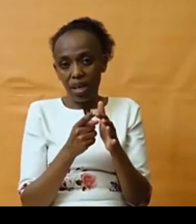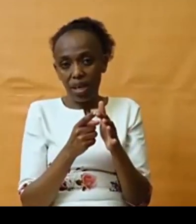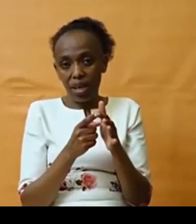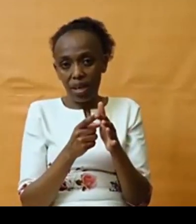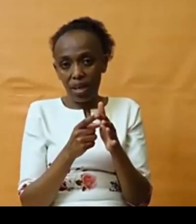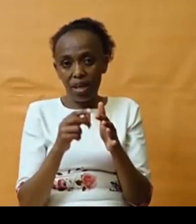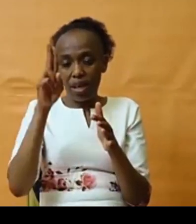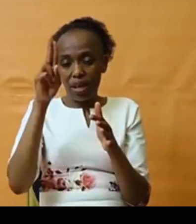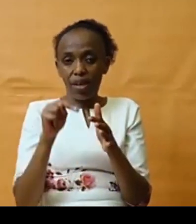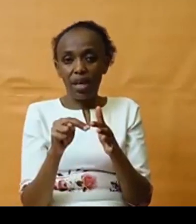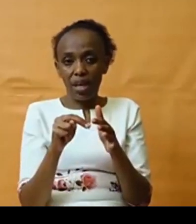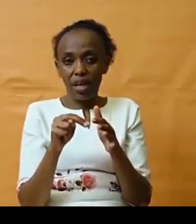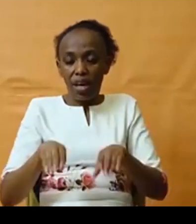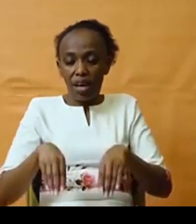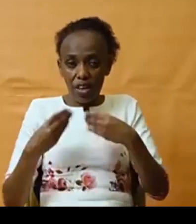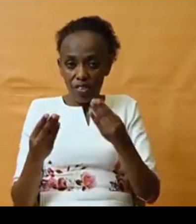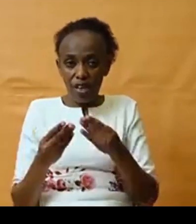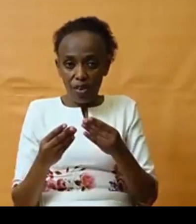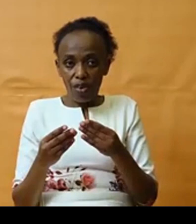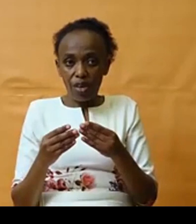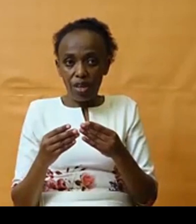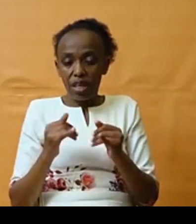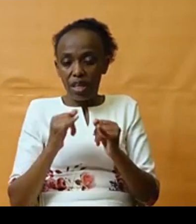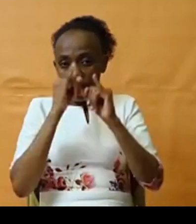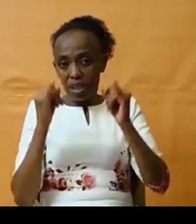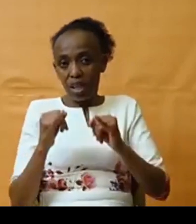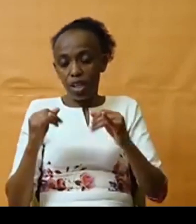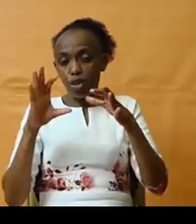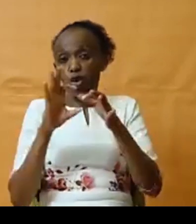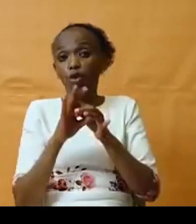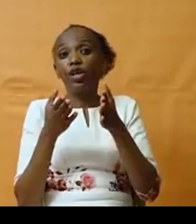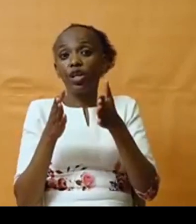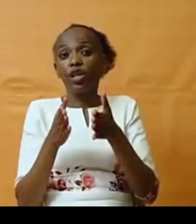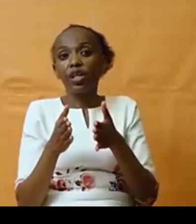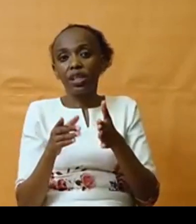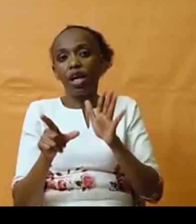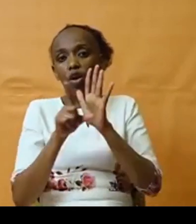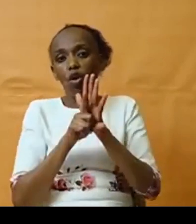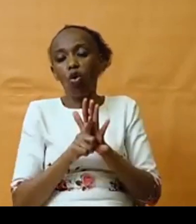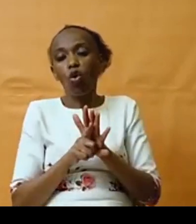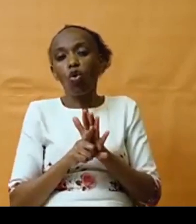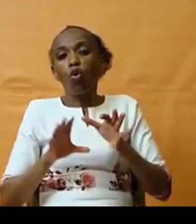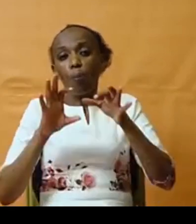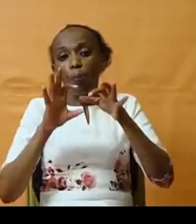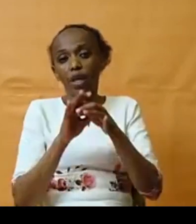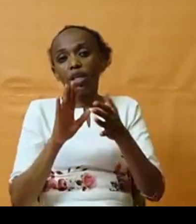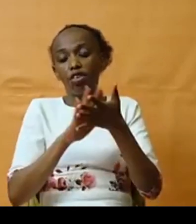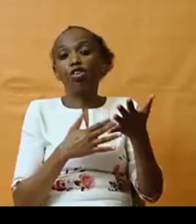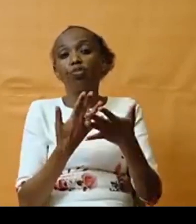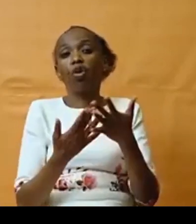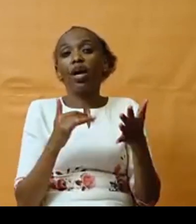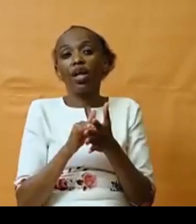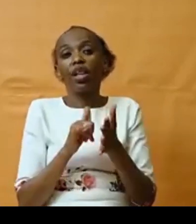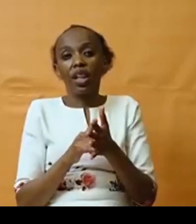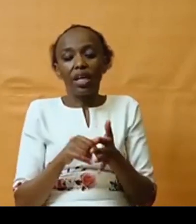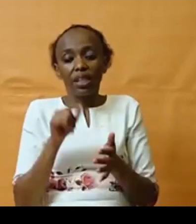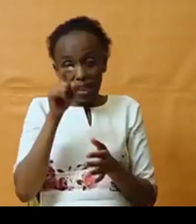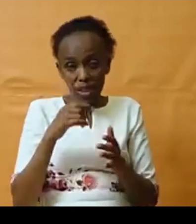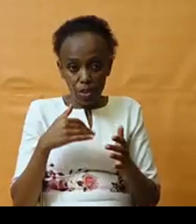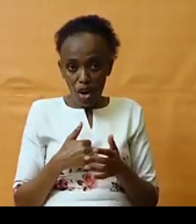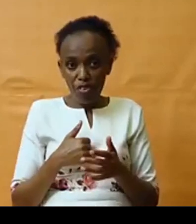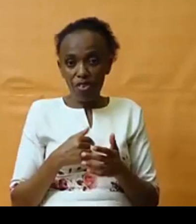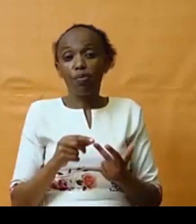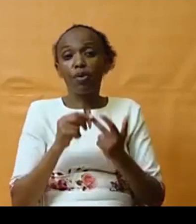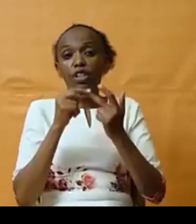on transnational corporations, this is a legally binding framework that should really be put in place, even particularly for